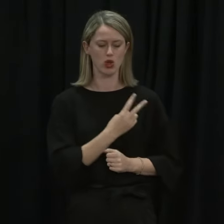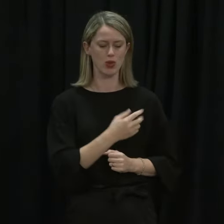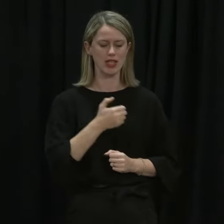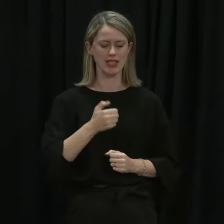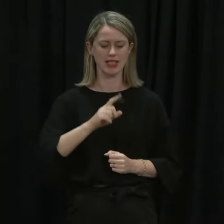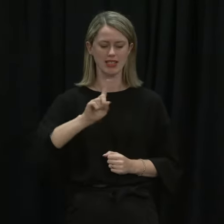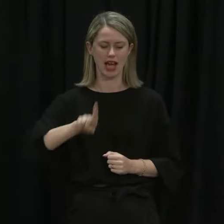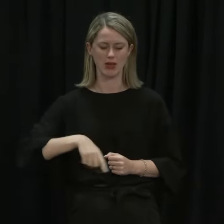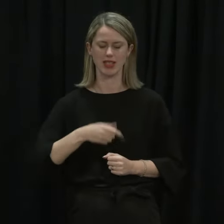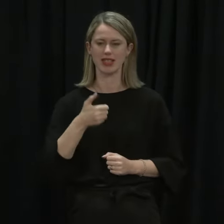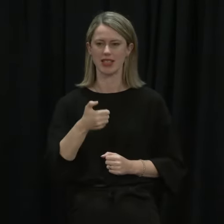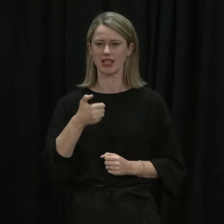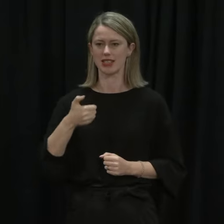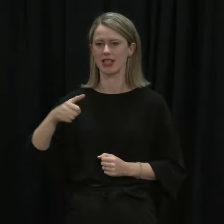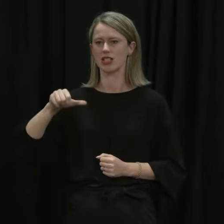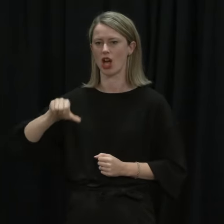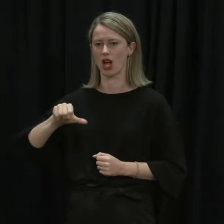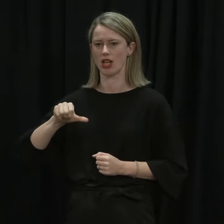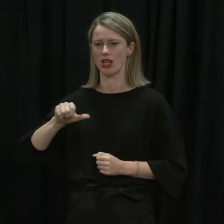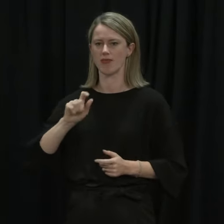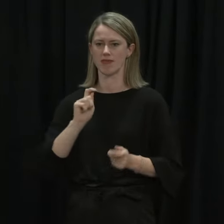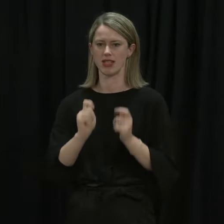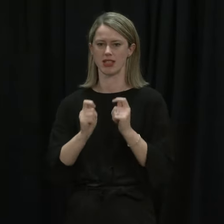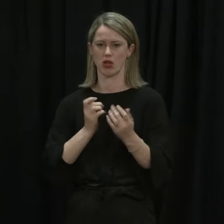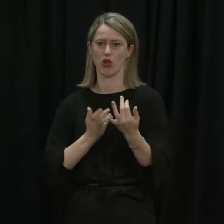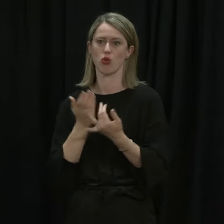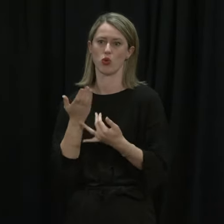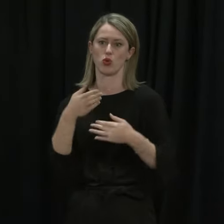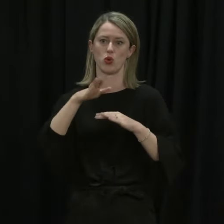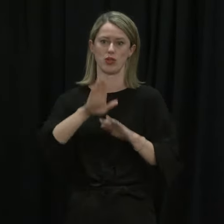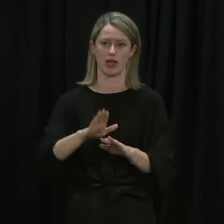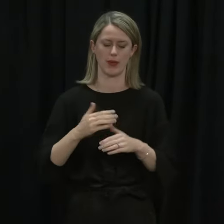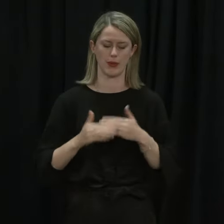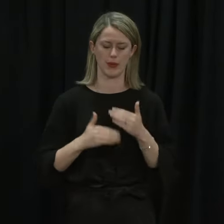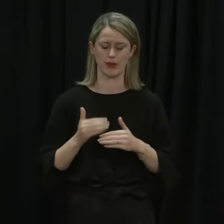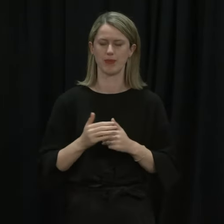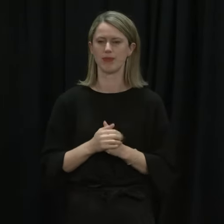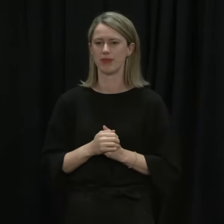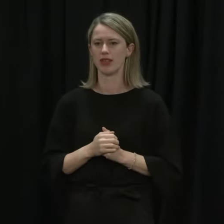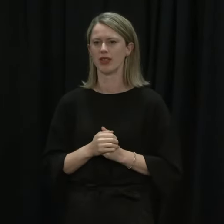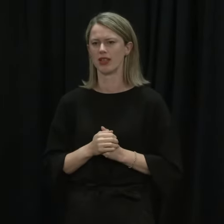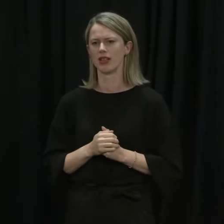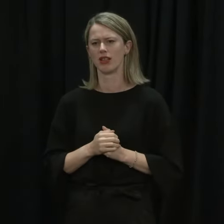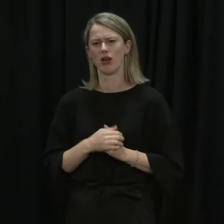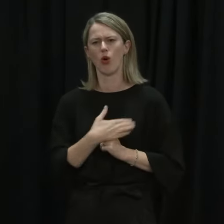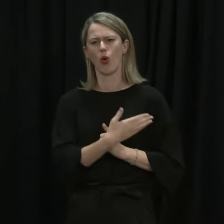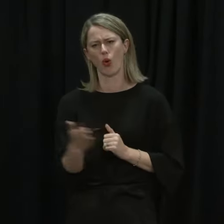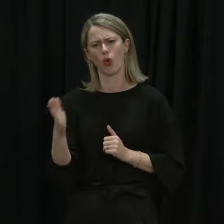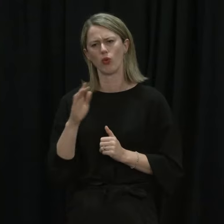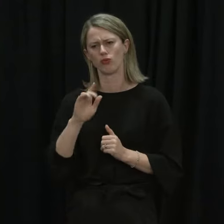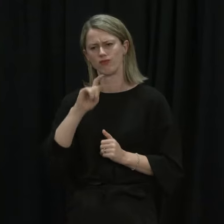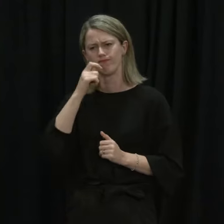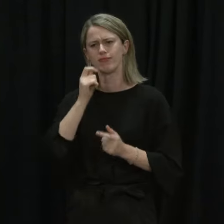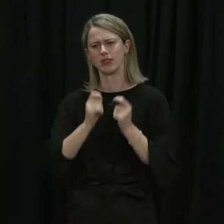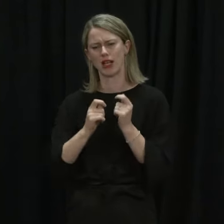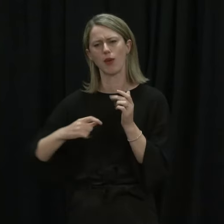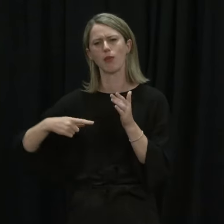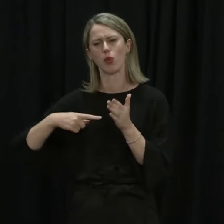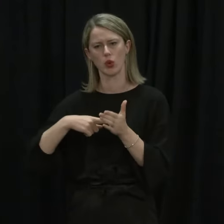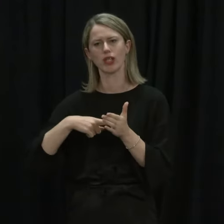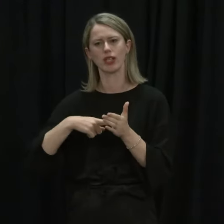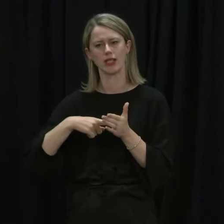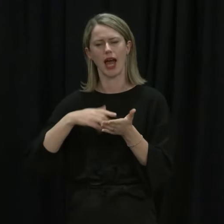,669 tests processed around the country. Every one of these tests is important for us keeping